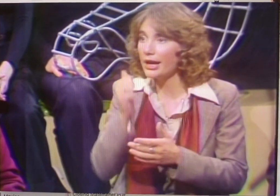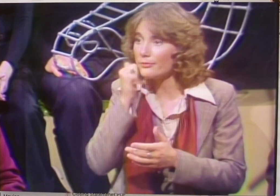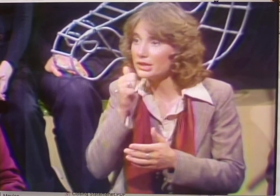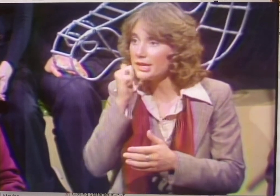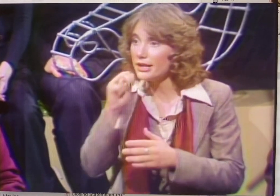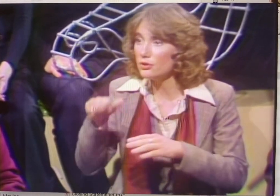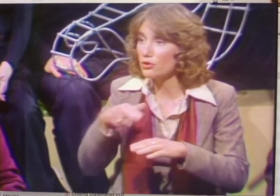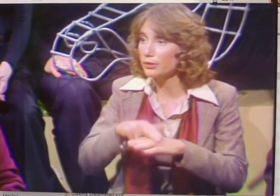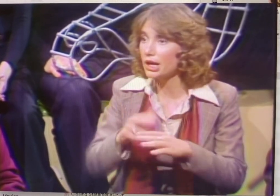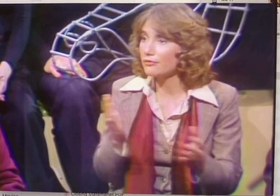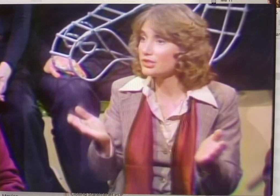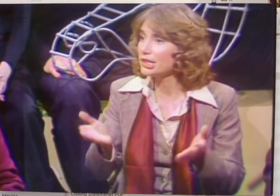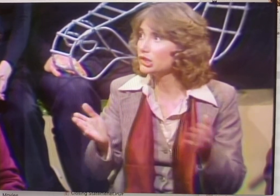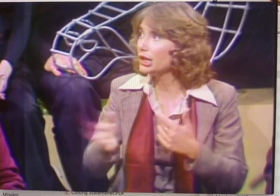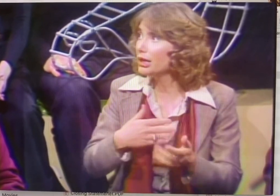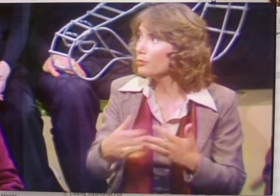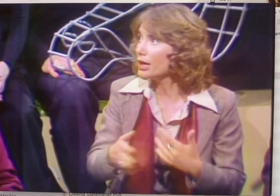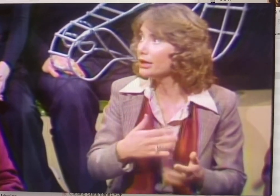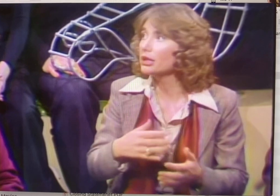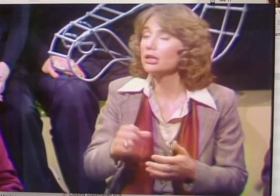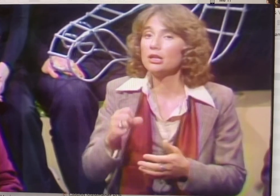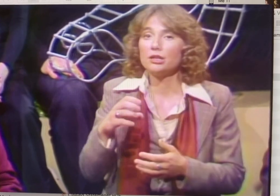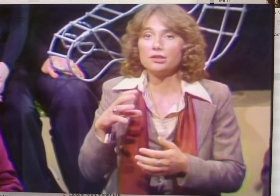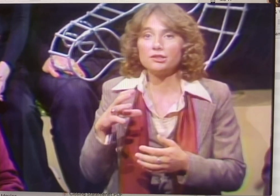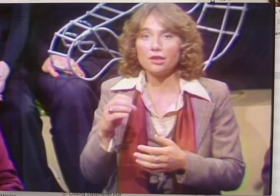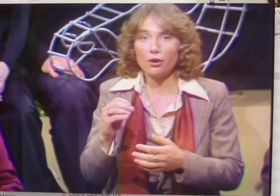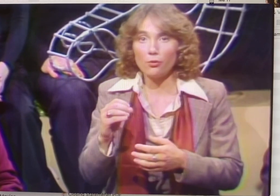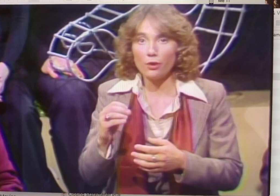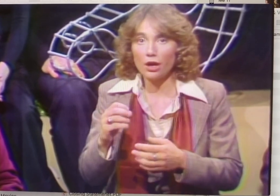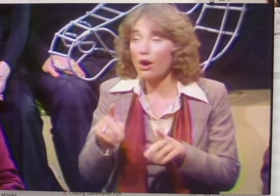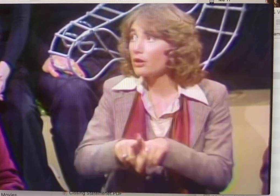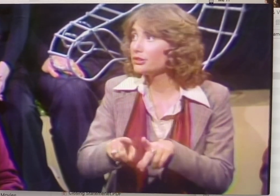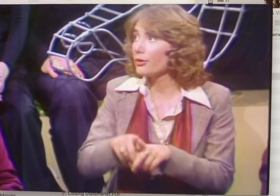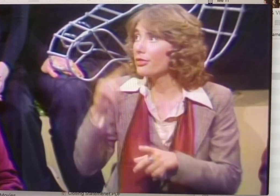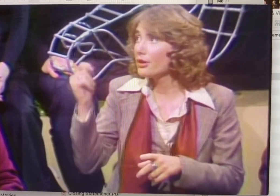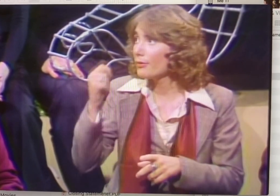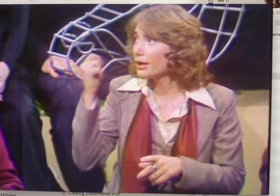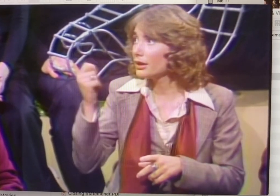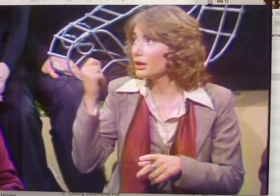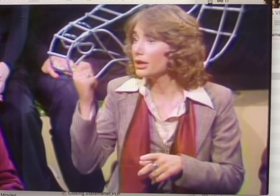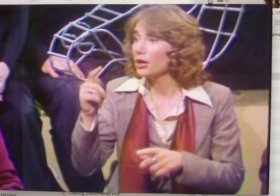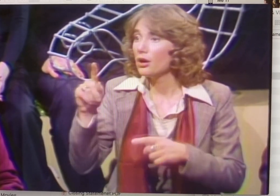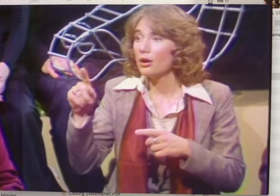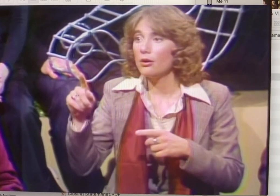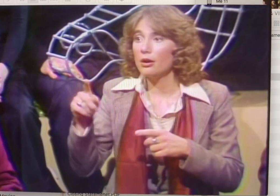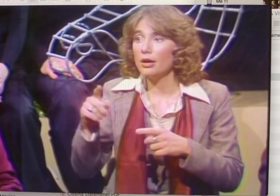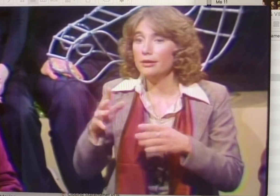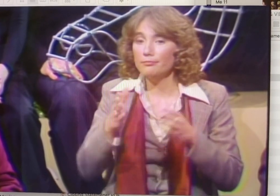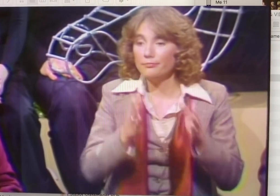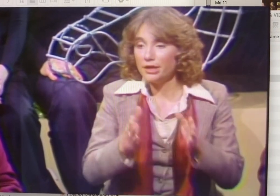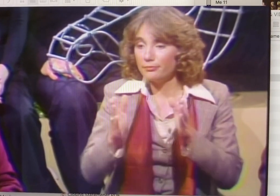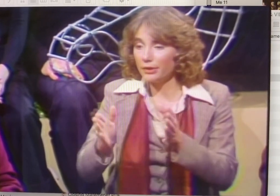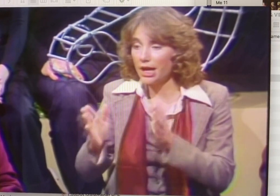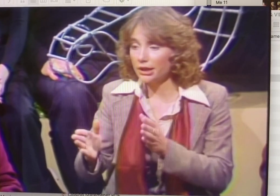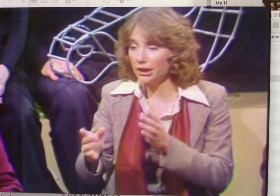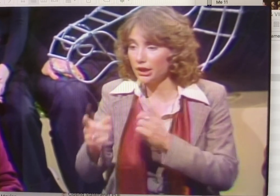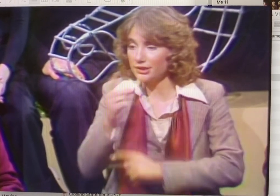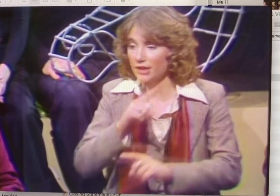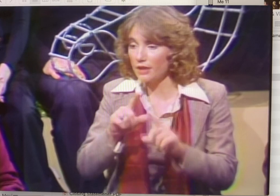every day in normal conversation anyway. So, also, theoretically, in blocking a sign